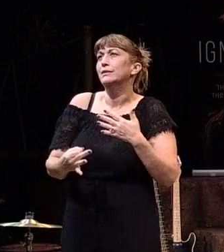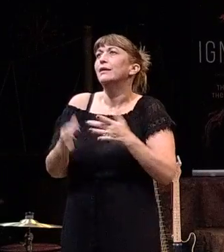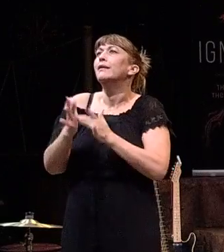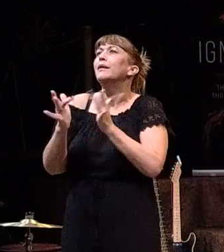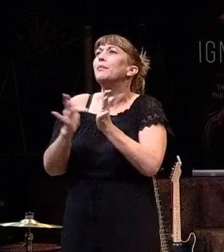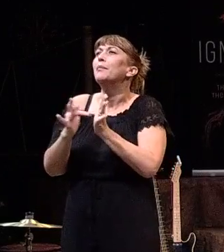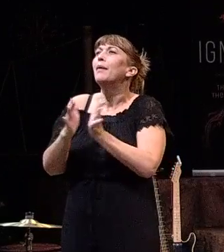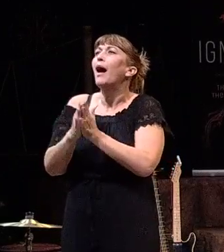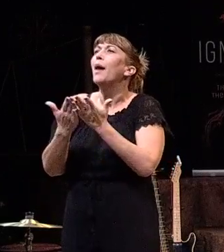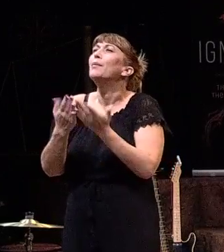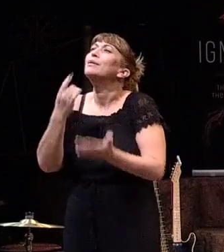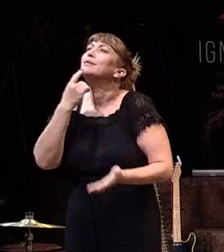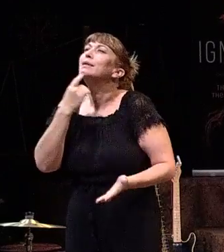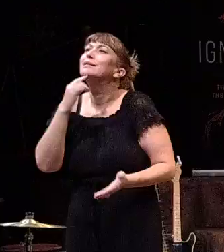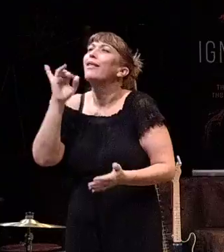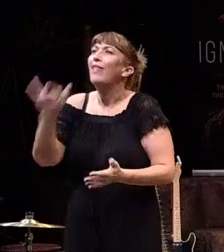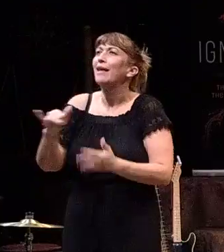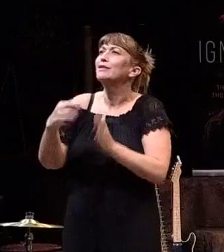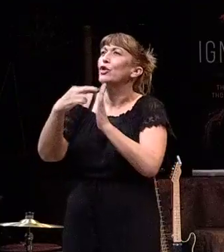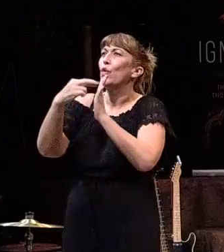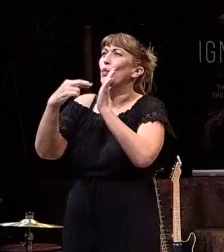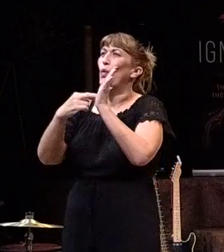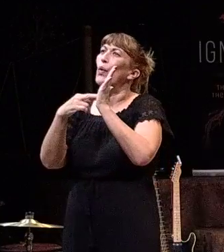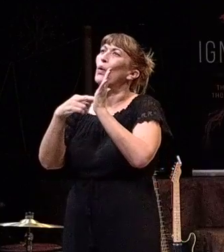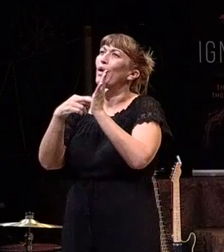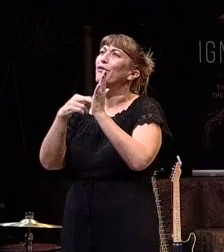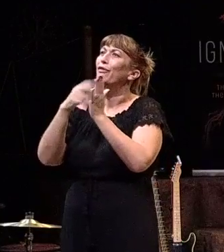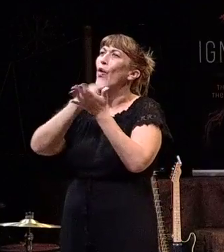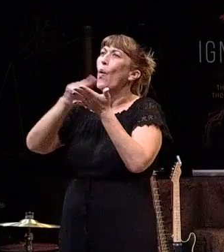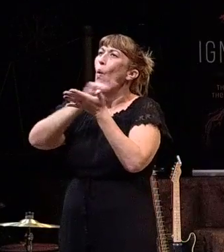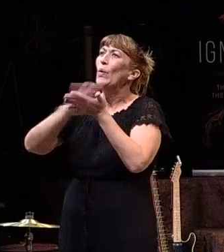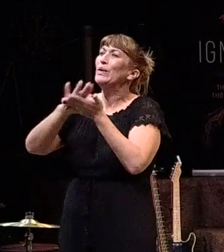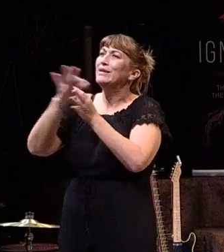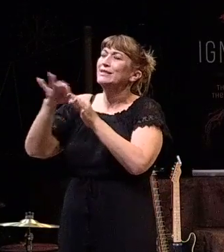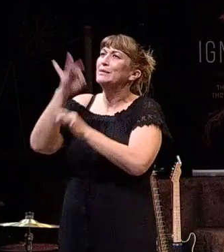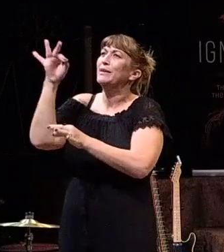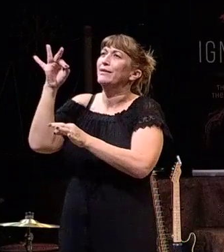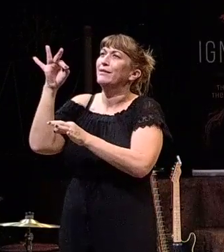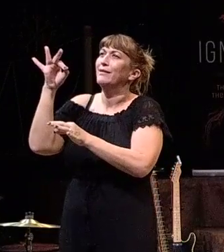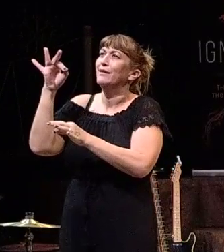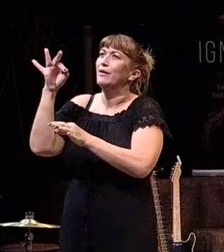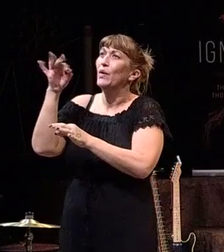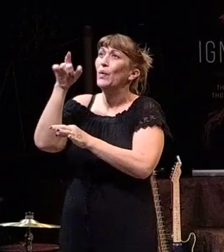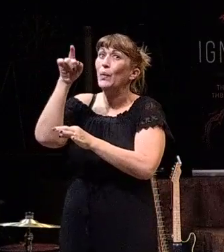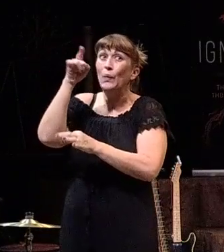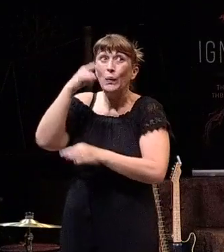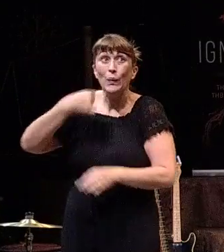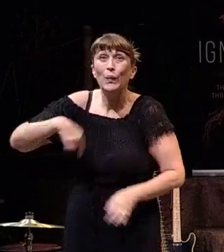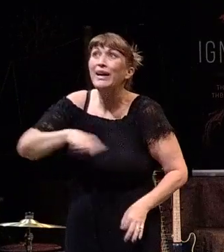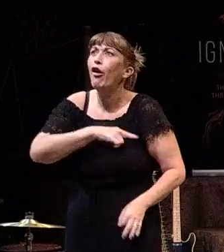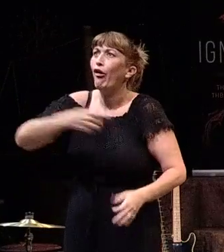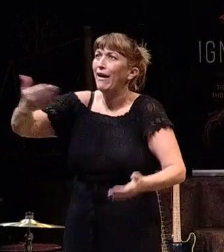says here that that is the role of the Spirit. That we are invited to walk along